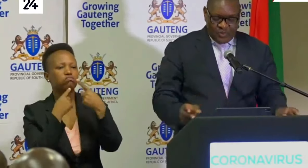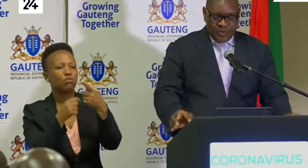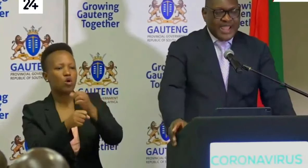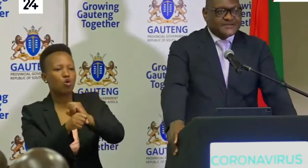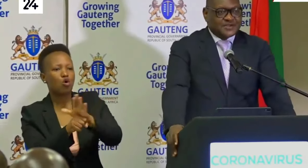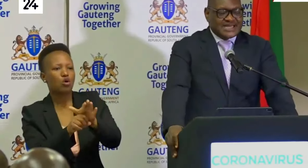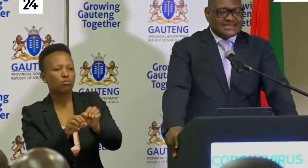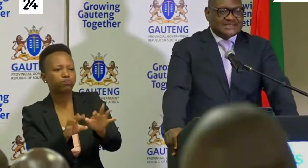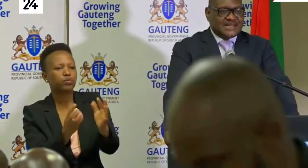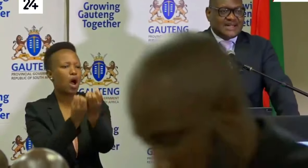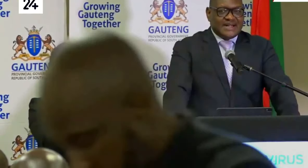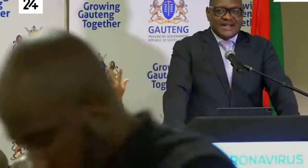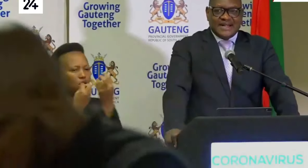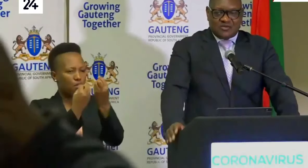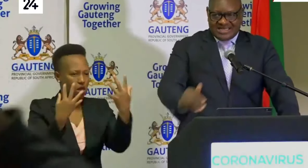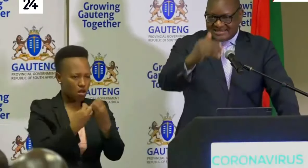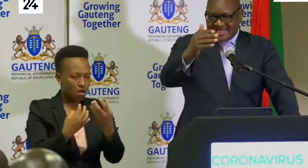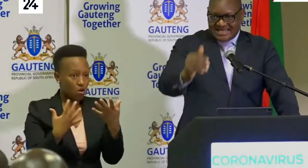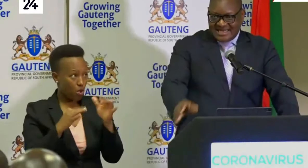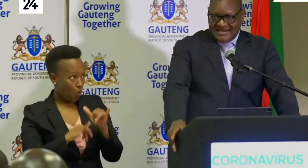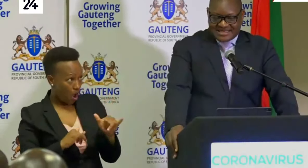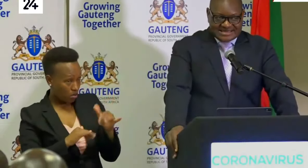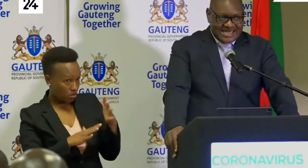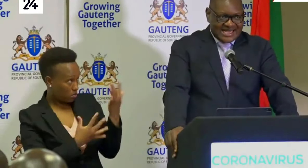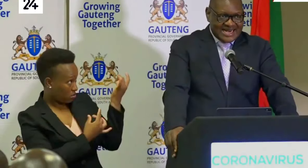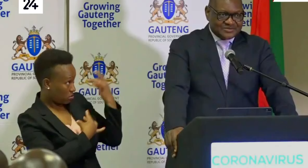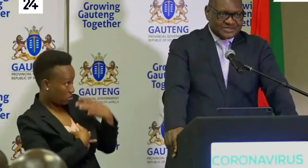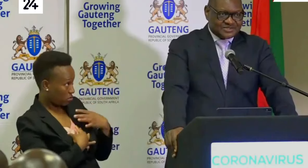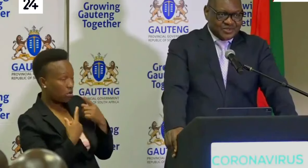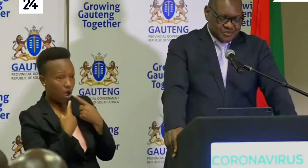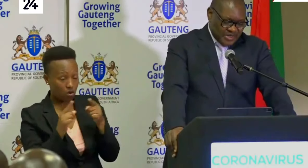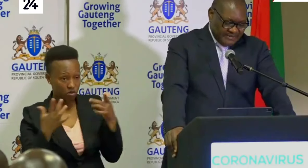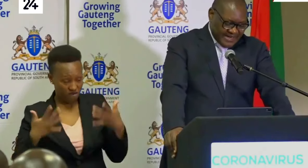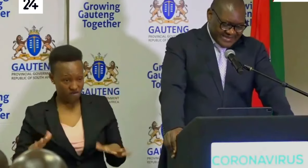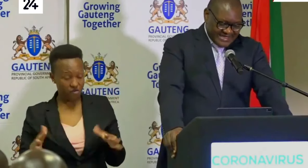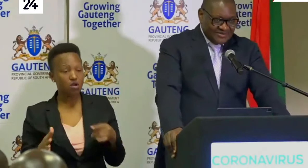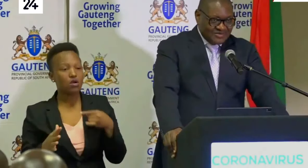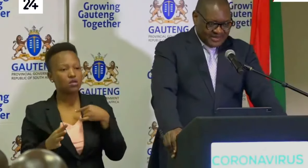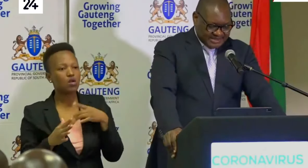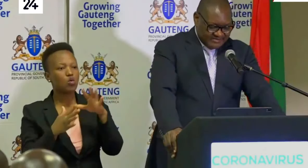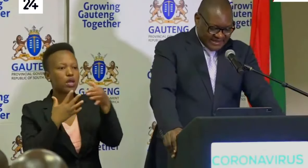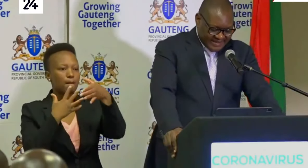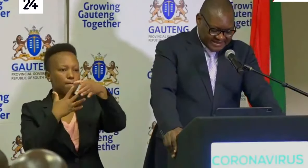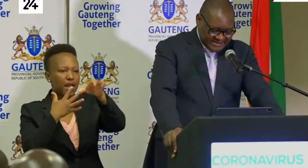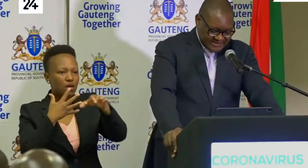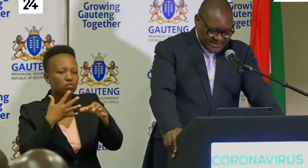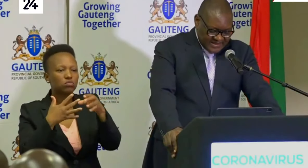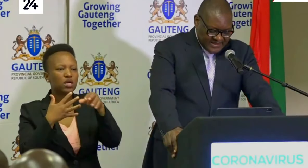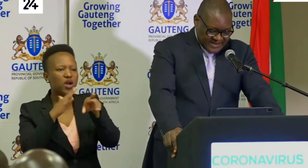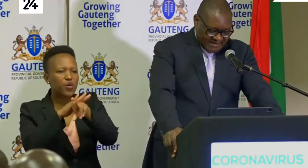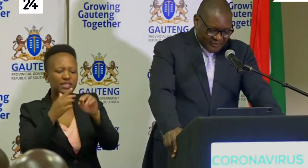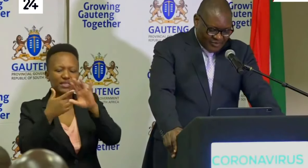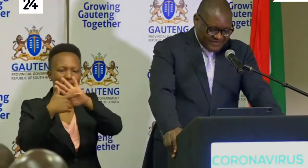We wait for that. And once the numbers are announced, we do a breakdown region by region